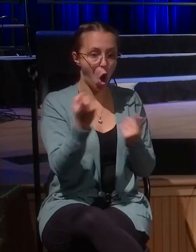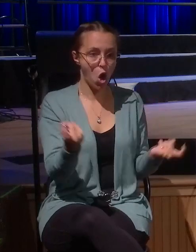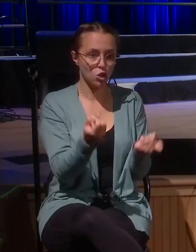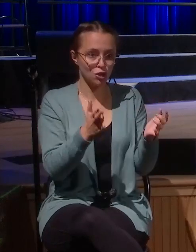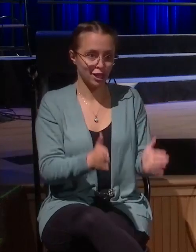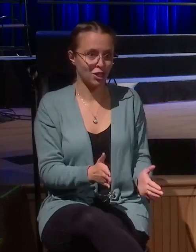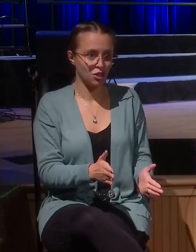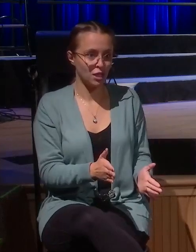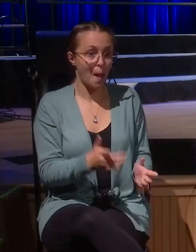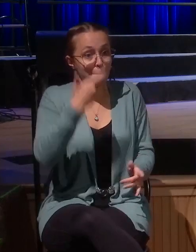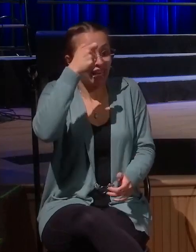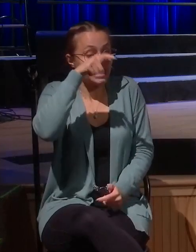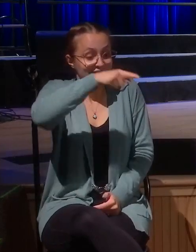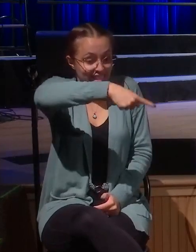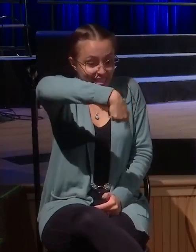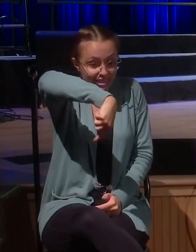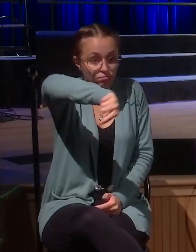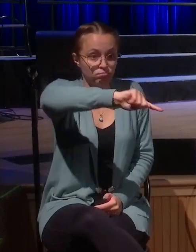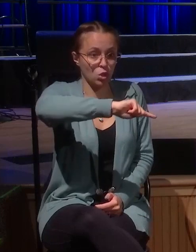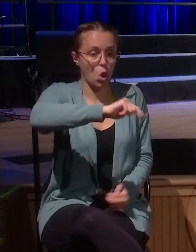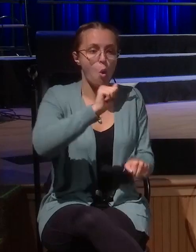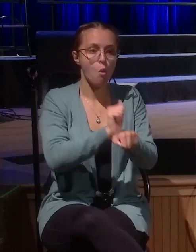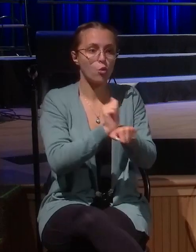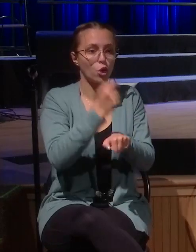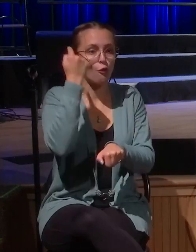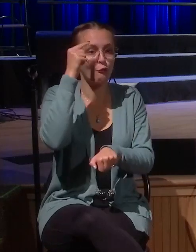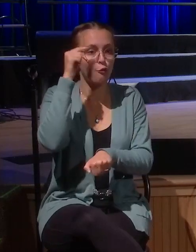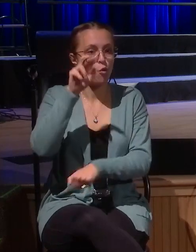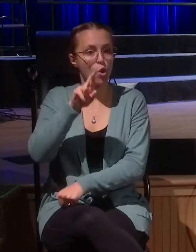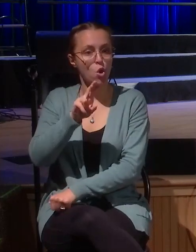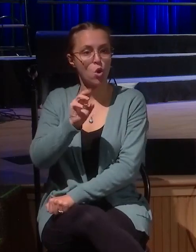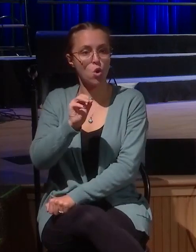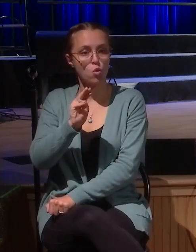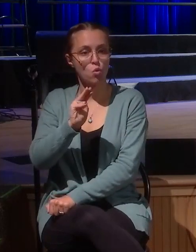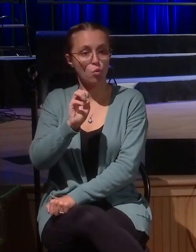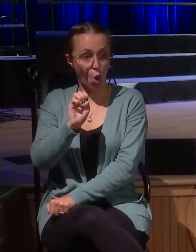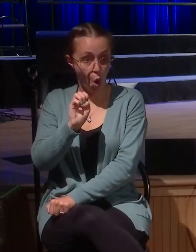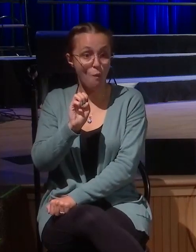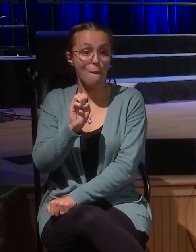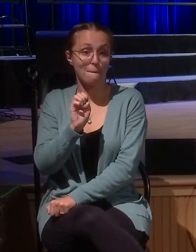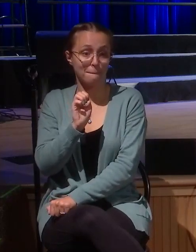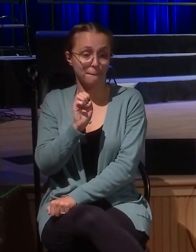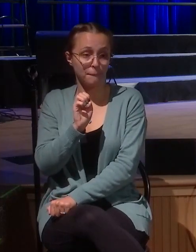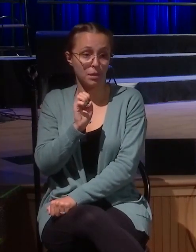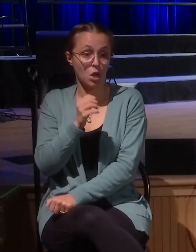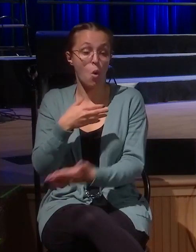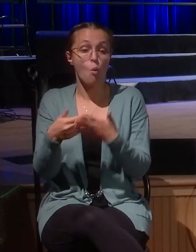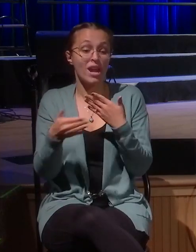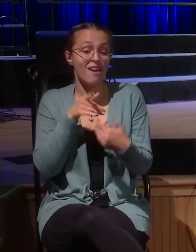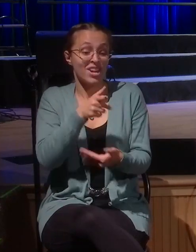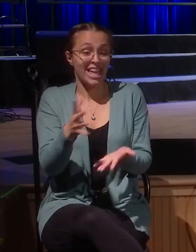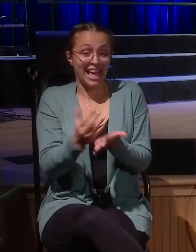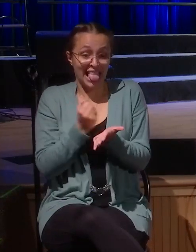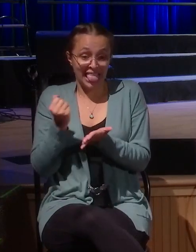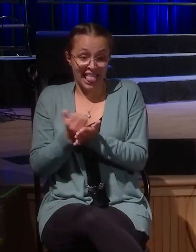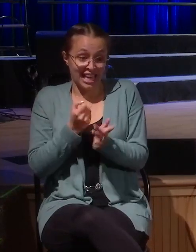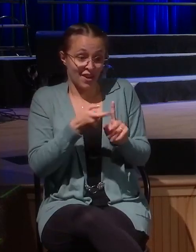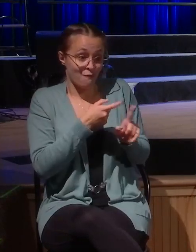know how they collected their salary? It wasn't a set salary that was brought for them. Whatever they collected from the people, they took a chunk of that. That's how they got their money.